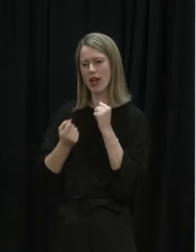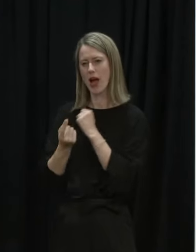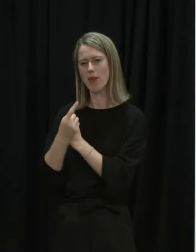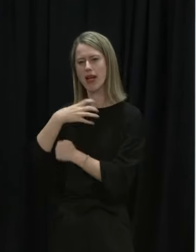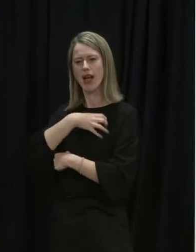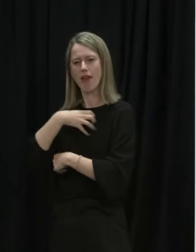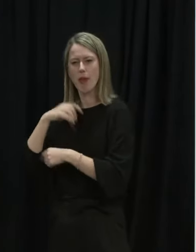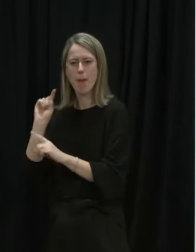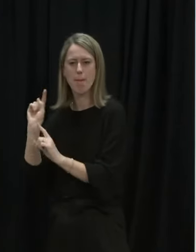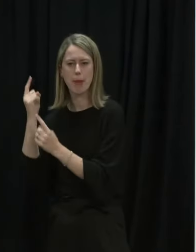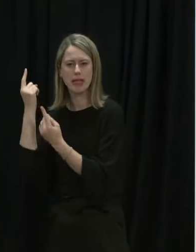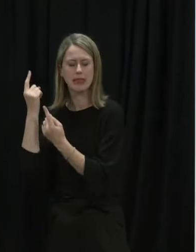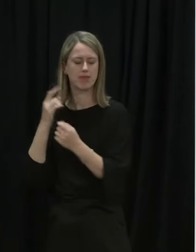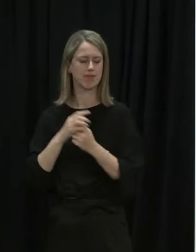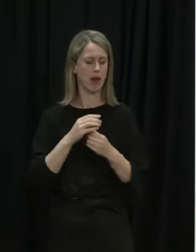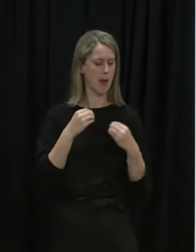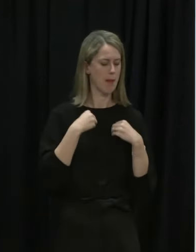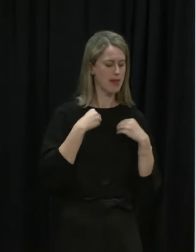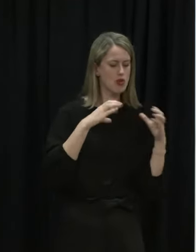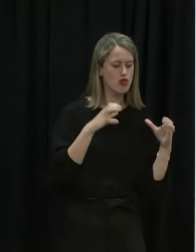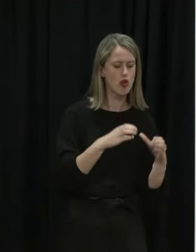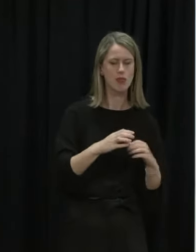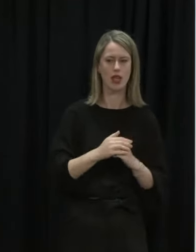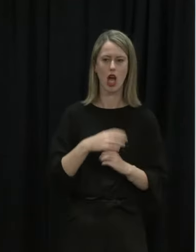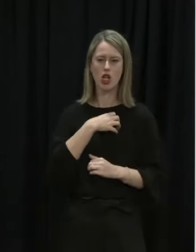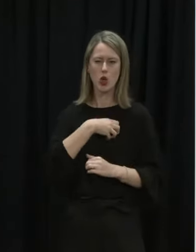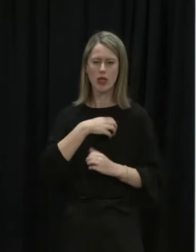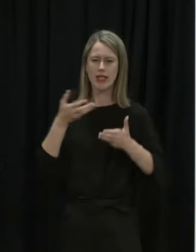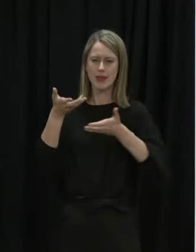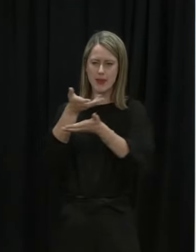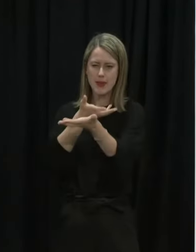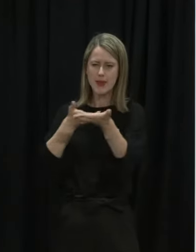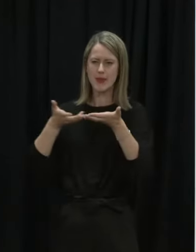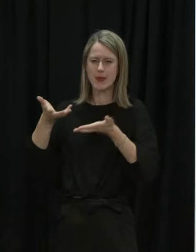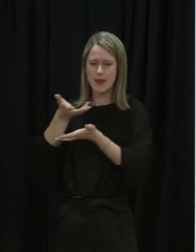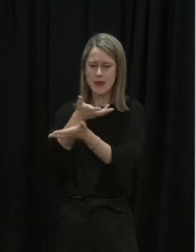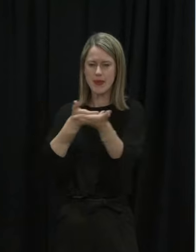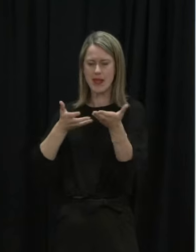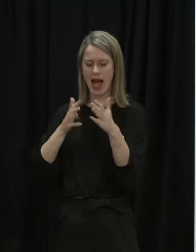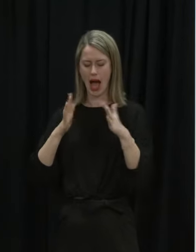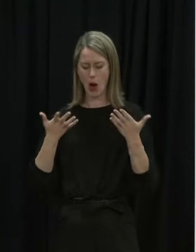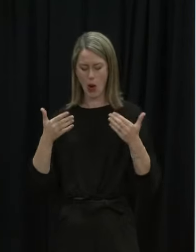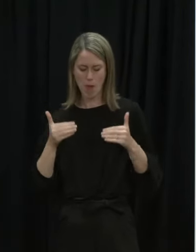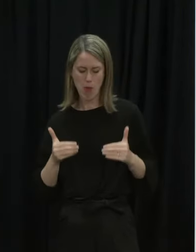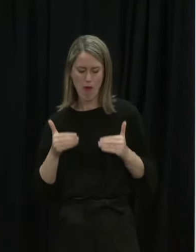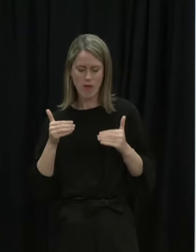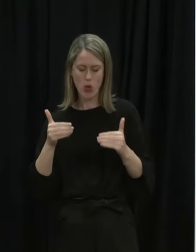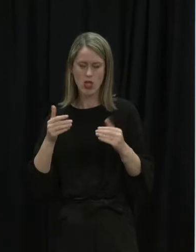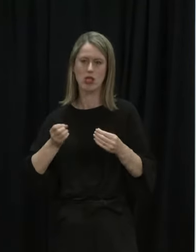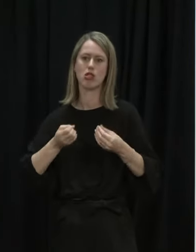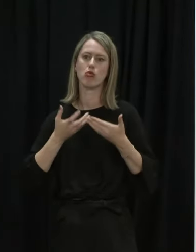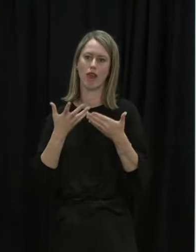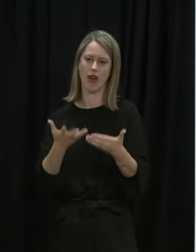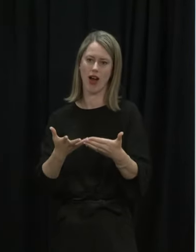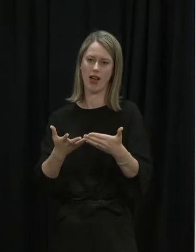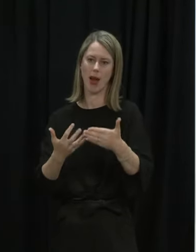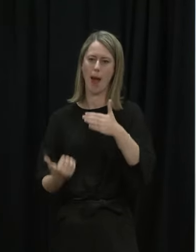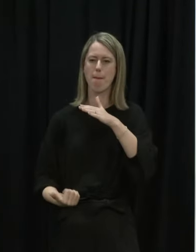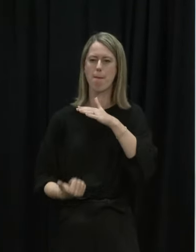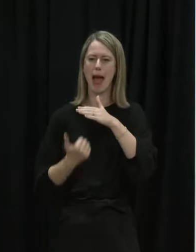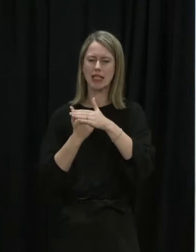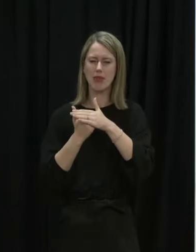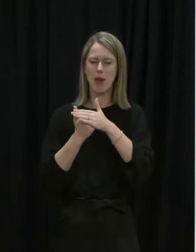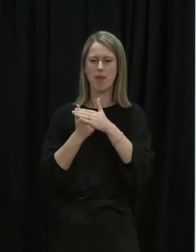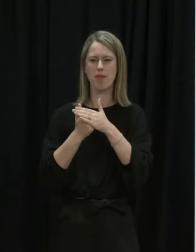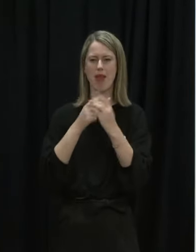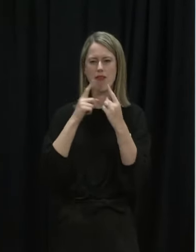ministers business groups and unions to discuss how we will move forward from here to provide the maximum amount of certainty